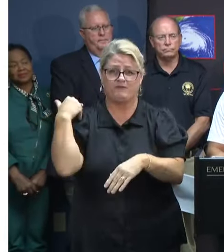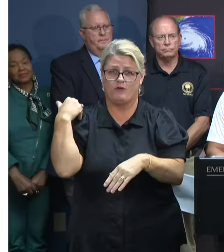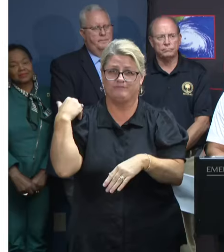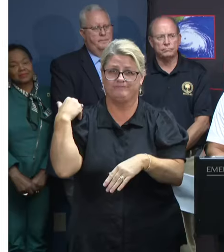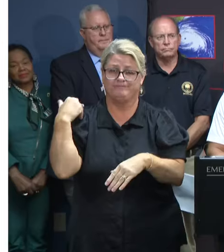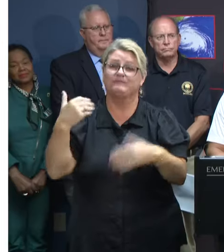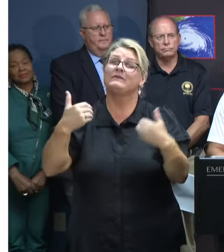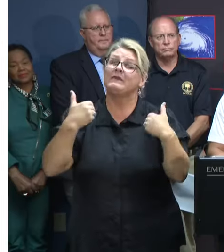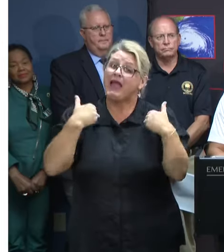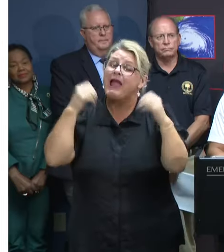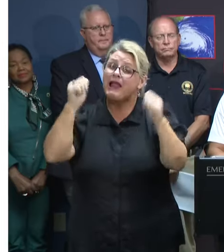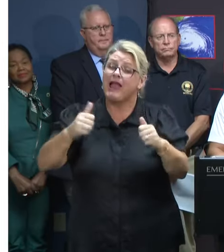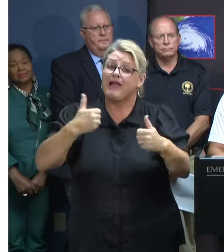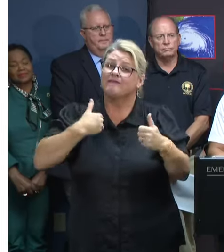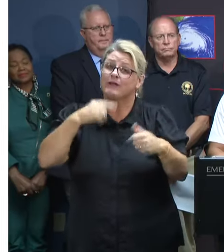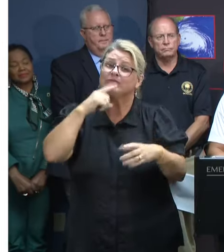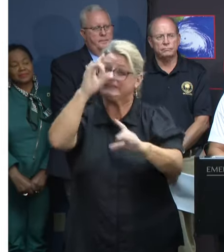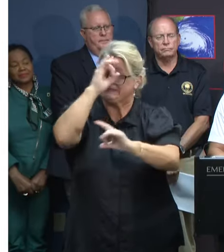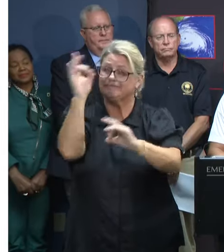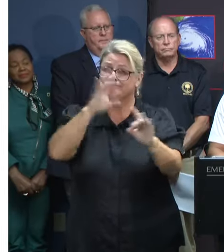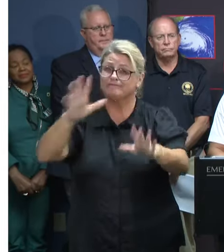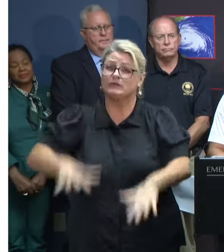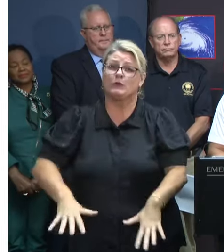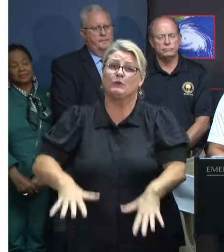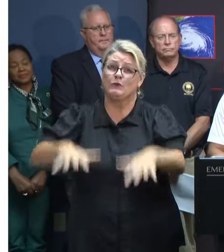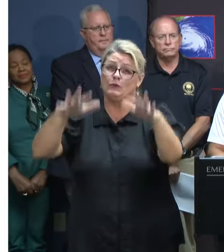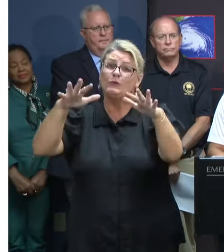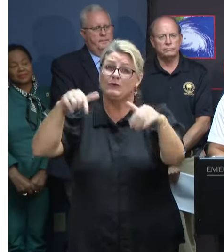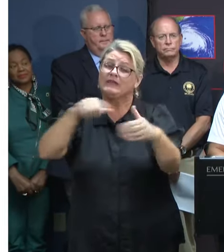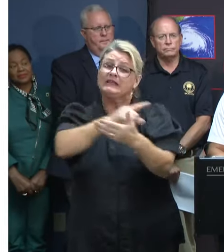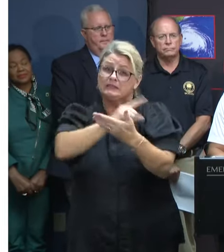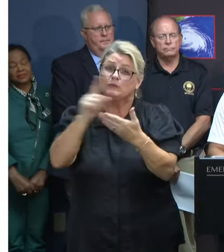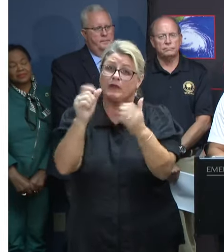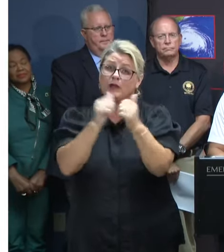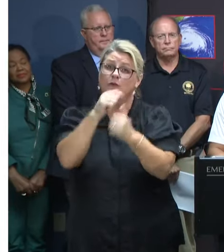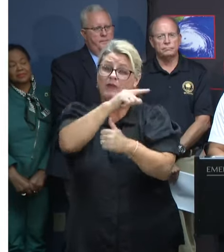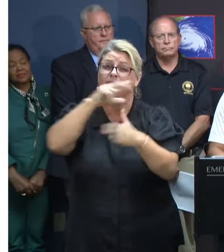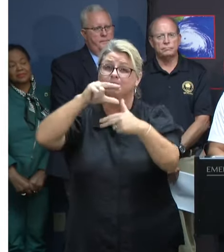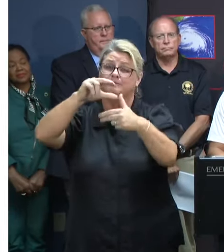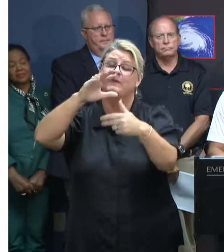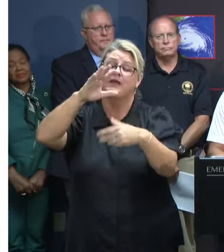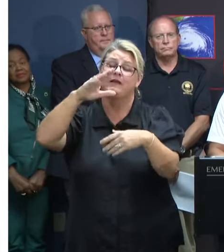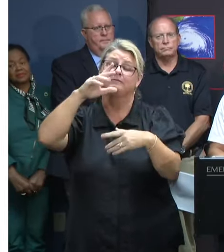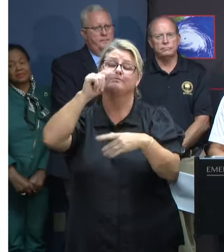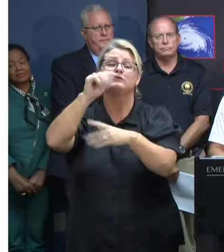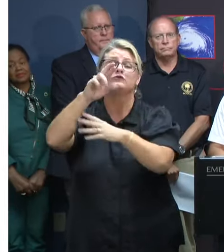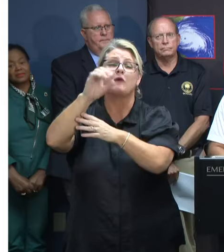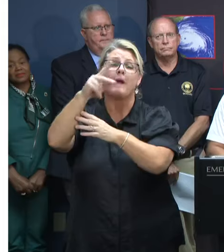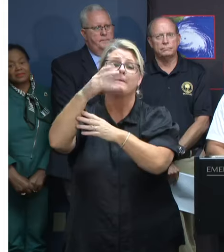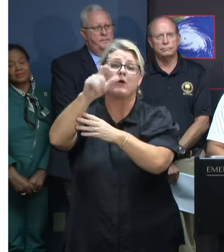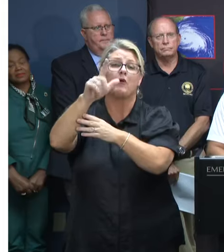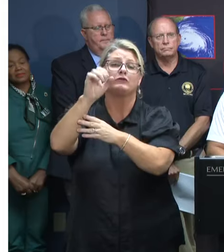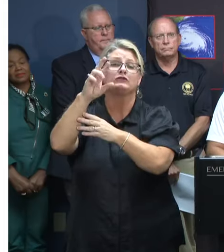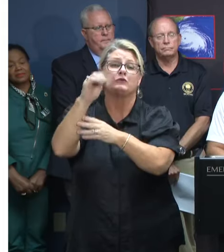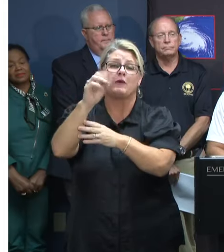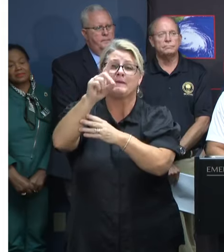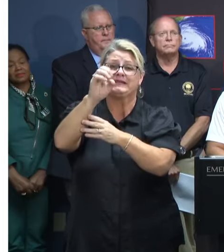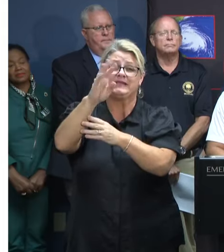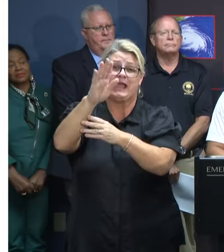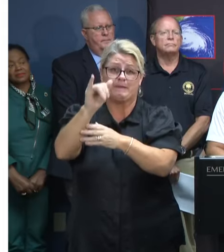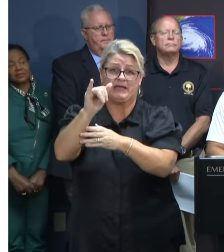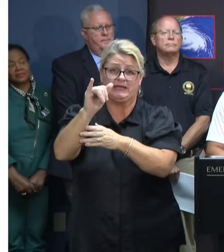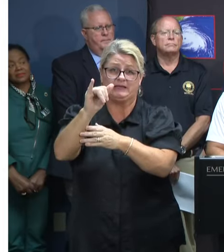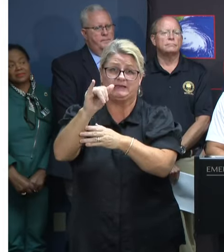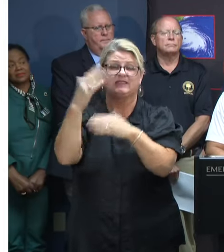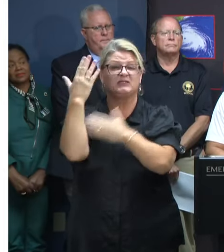catastrophic flash and urban flooding this week in association with Tropical Storm Debbie. Debbie made landfall in the Big Bend area of